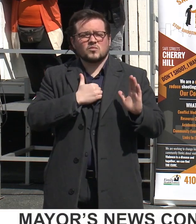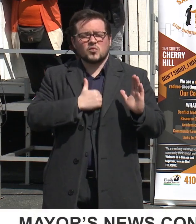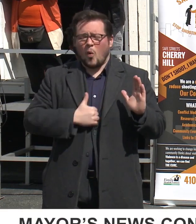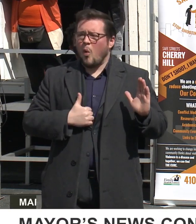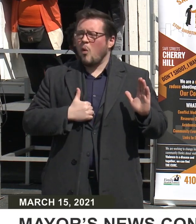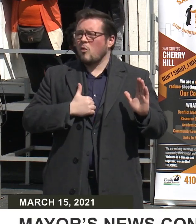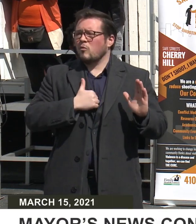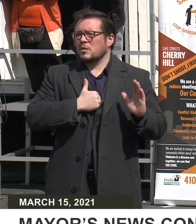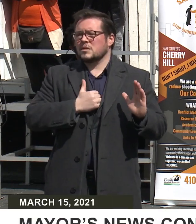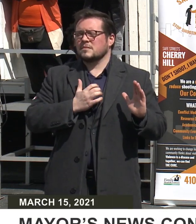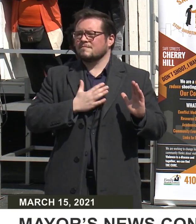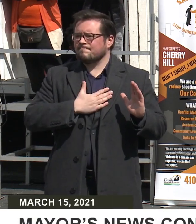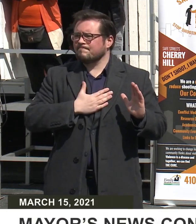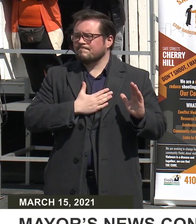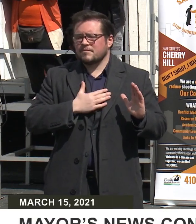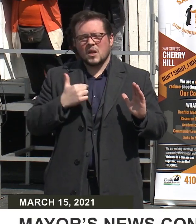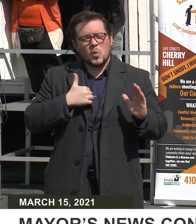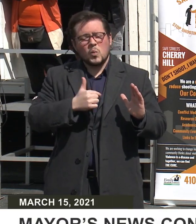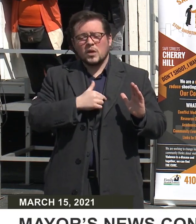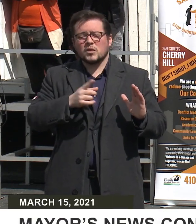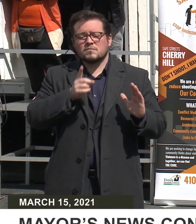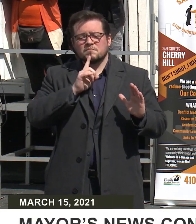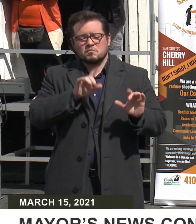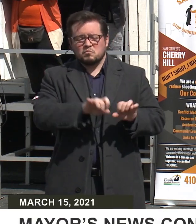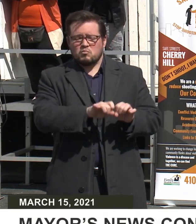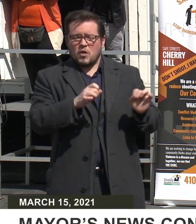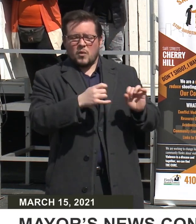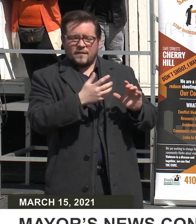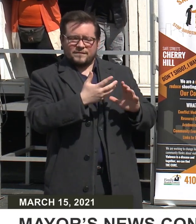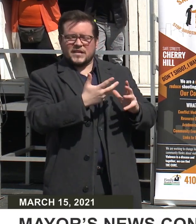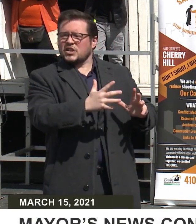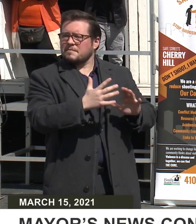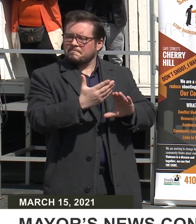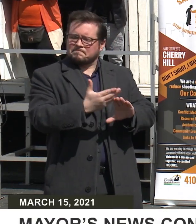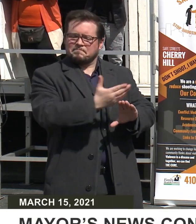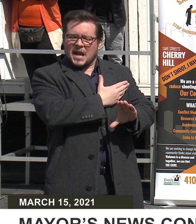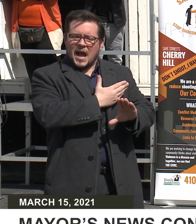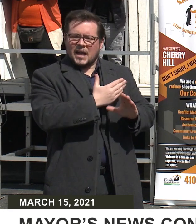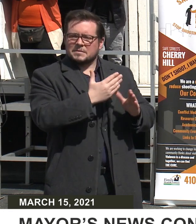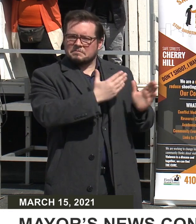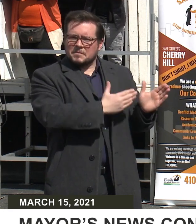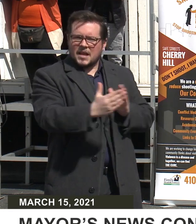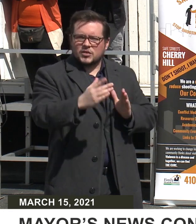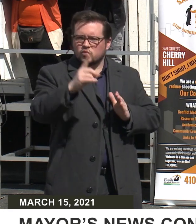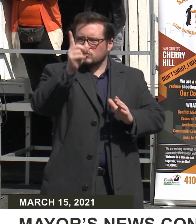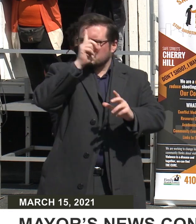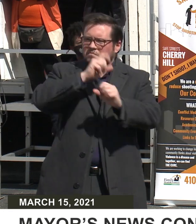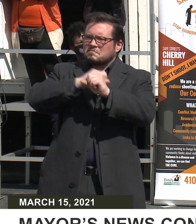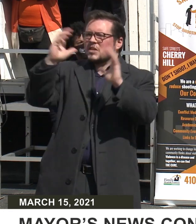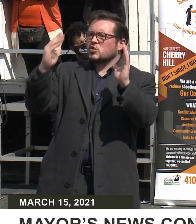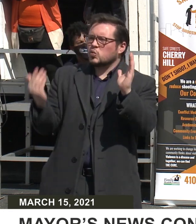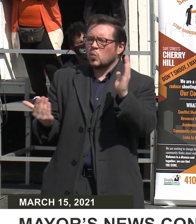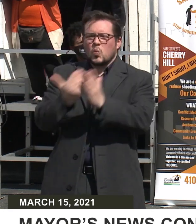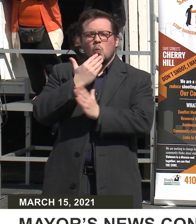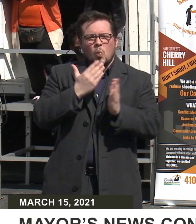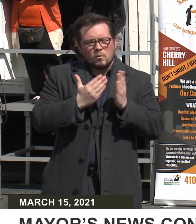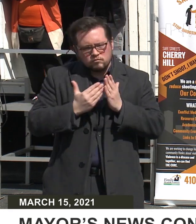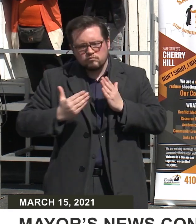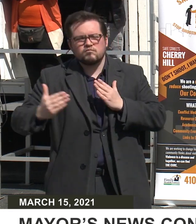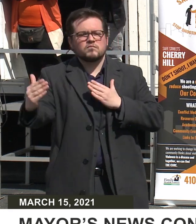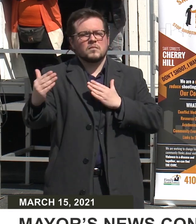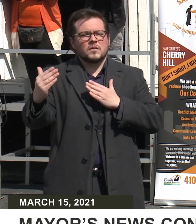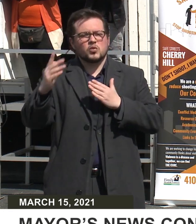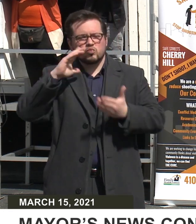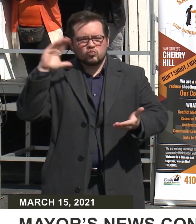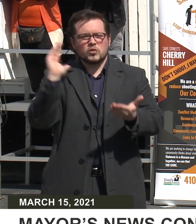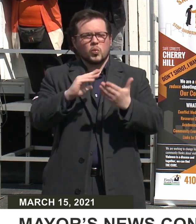And we are explicitly breaking from past practices to reimagine new ways to reduce violence and ensure public